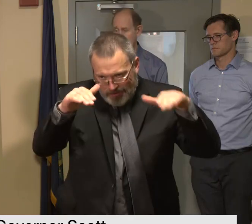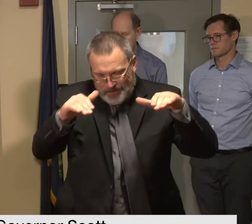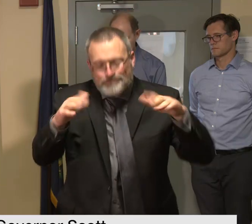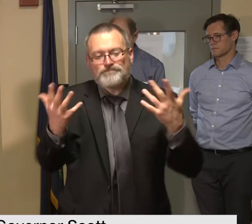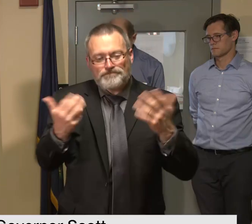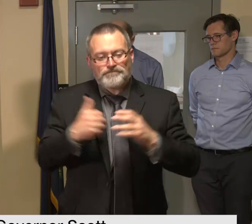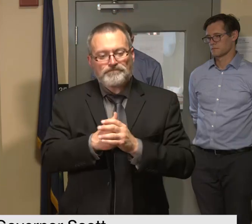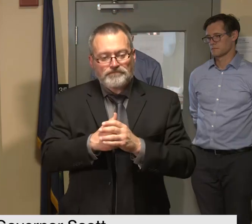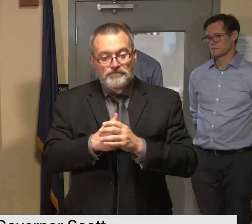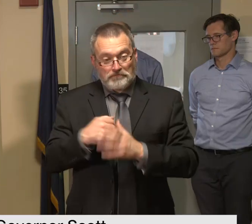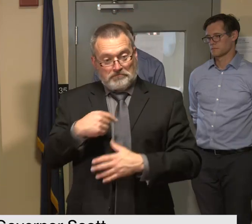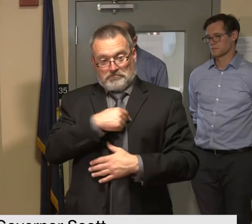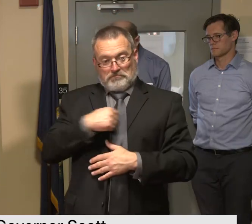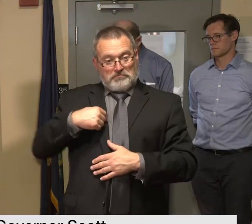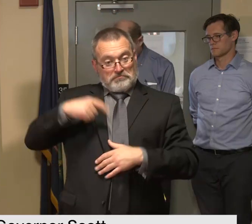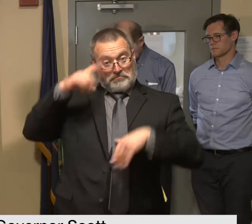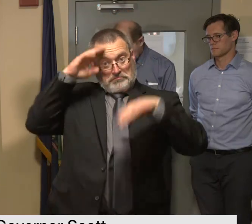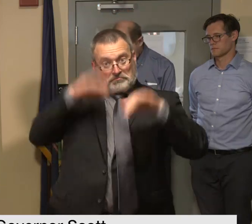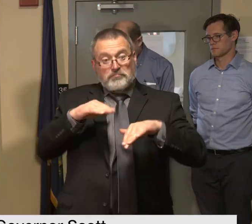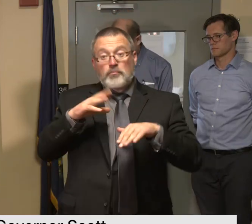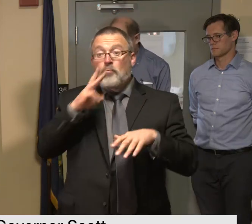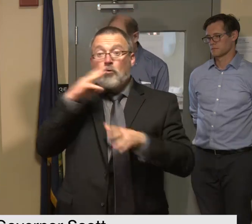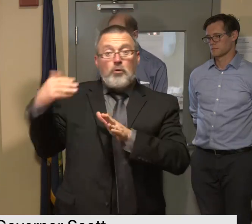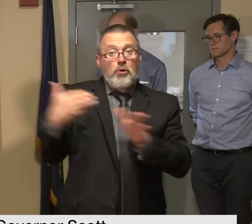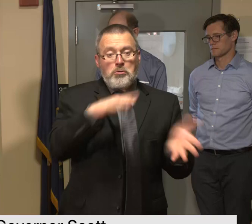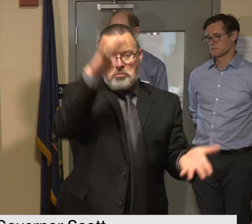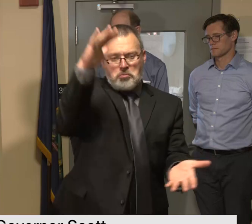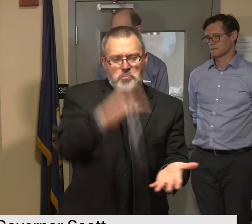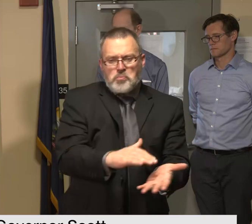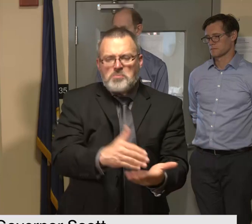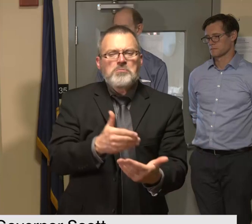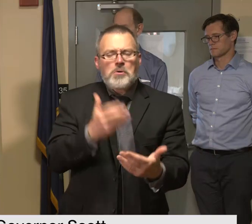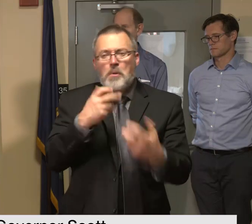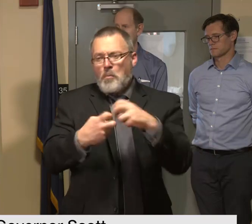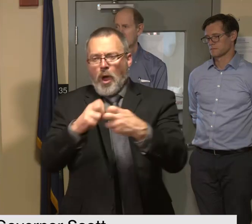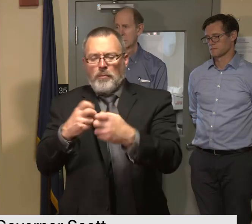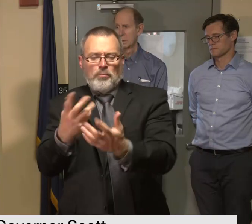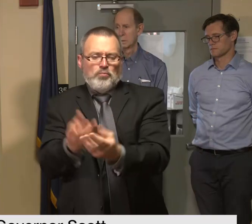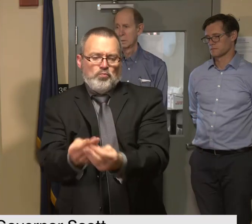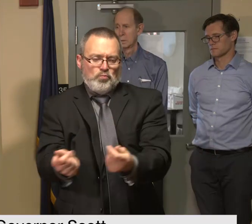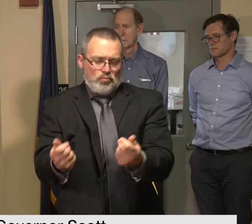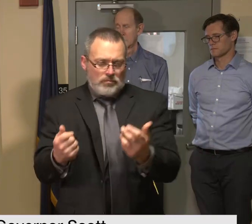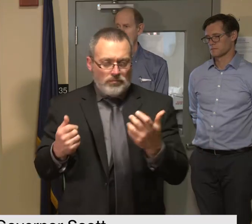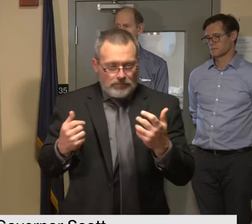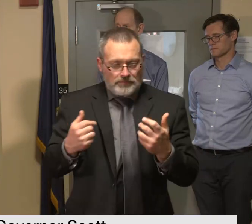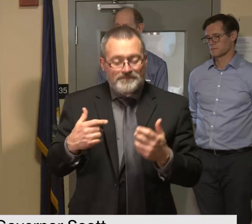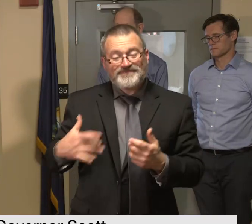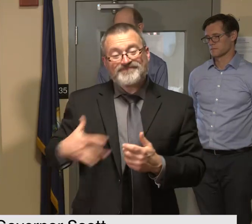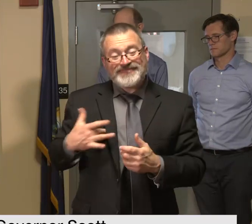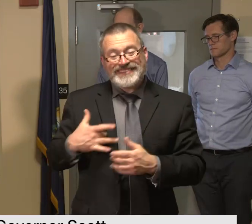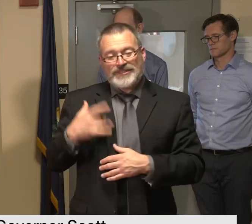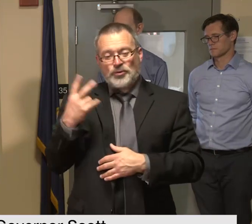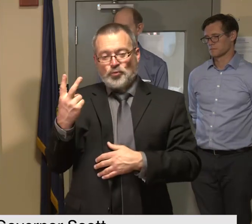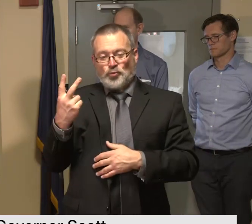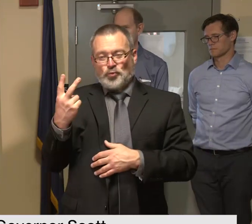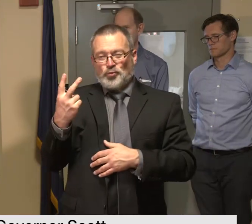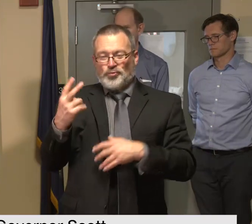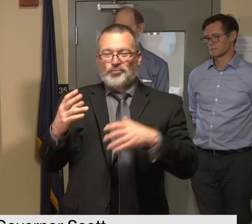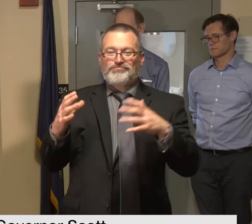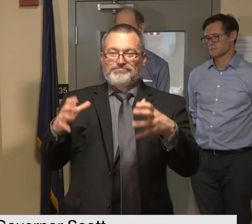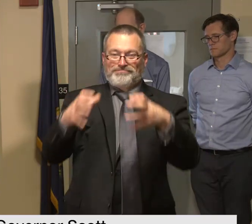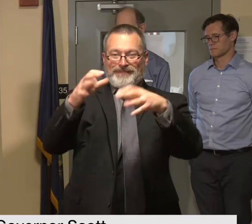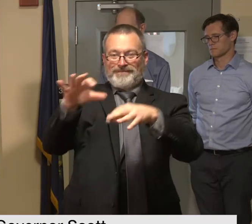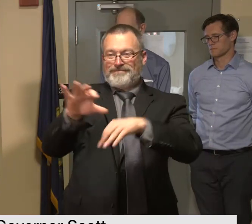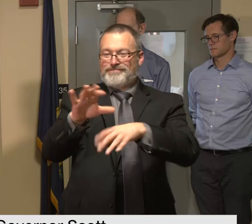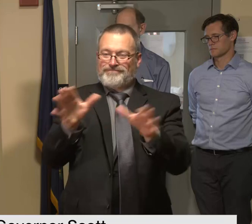resolve as floodwaters recede currently we believe there are two facilities with structural damage and these are the wastewater